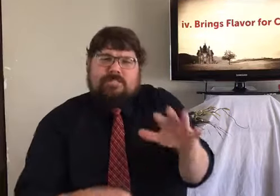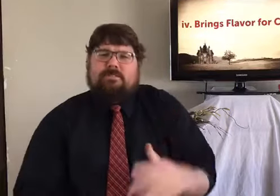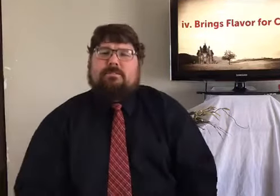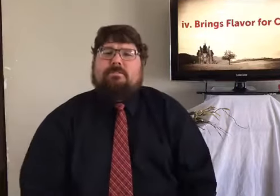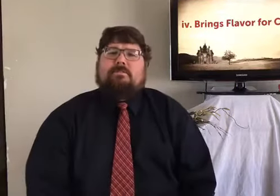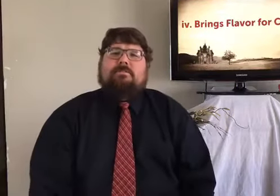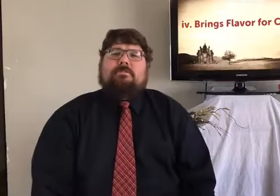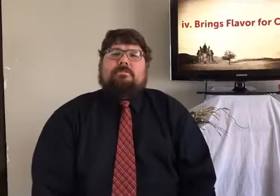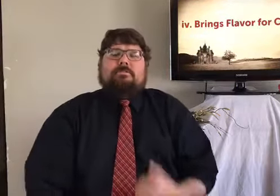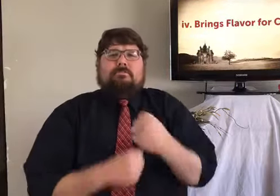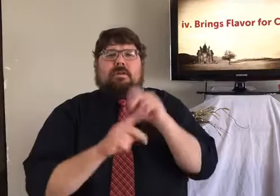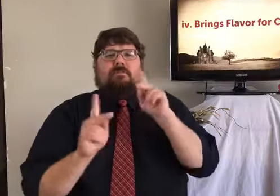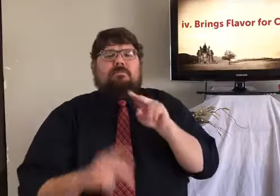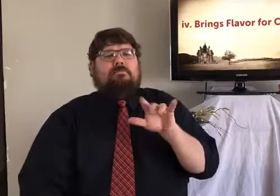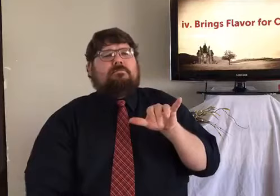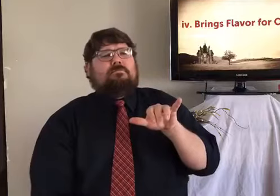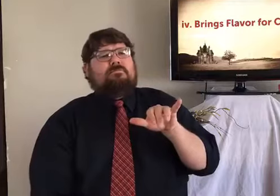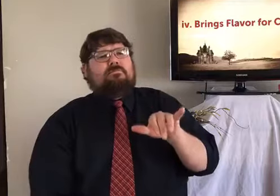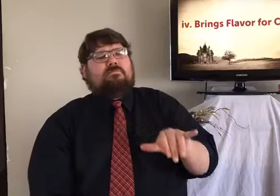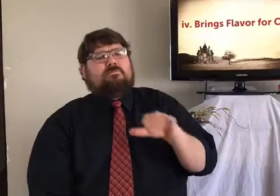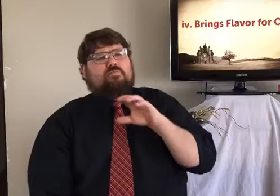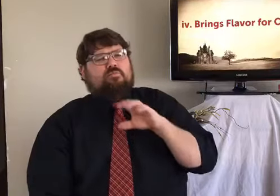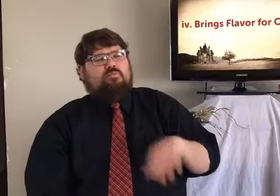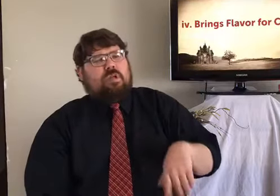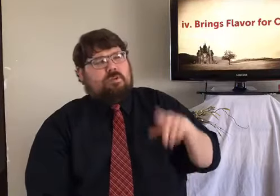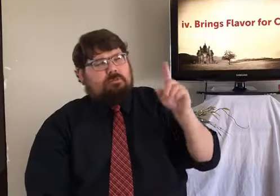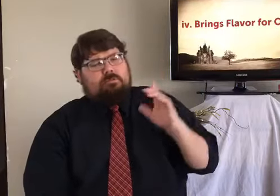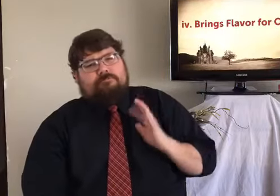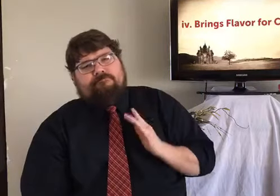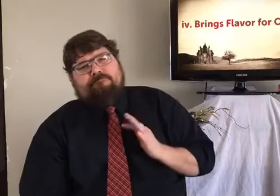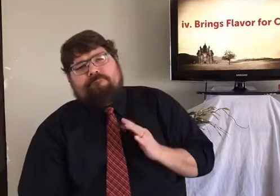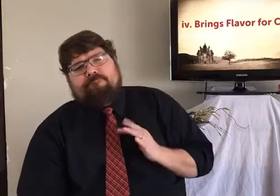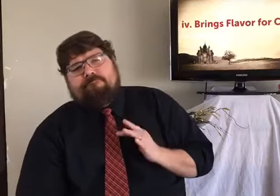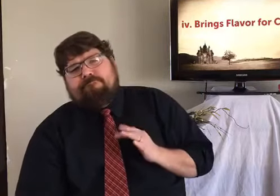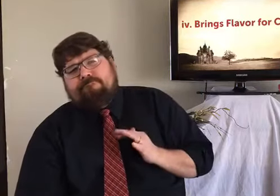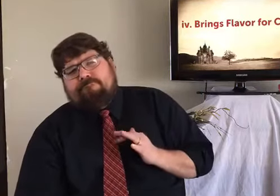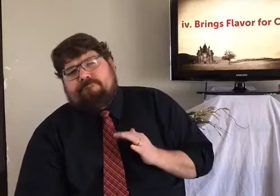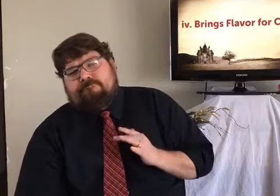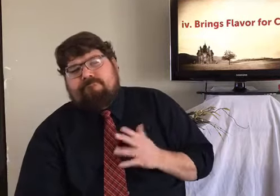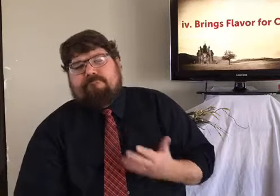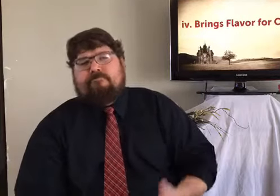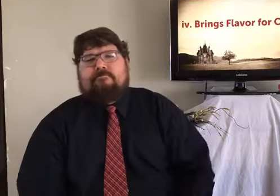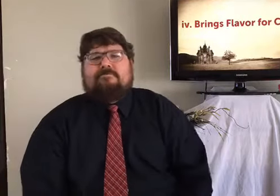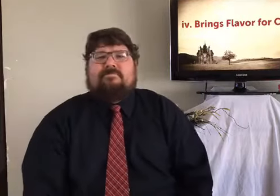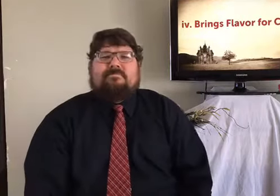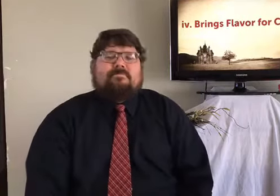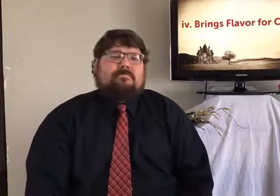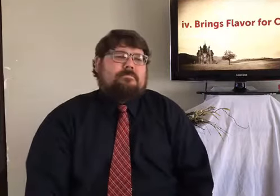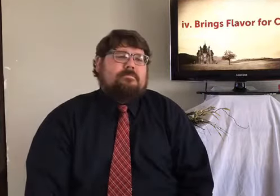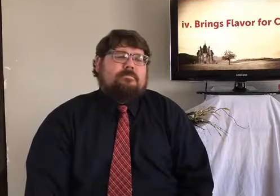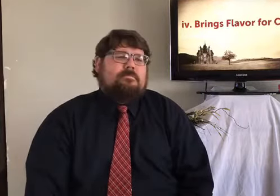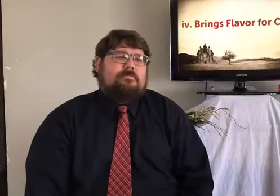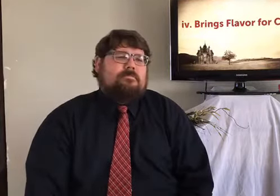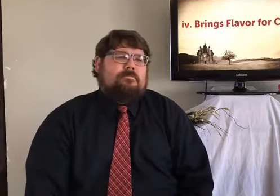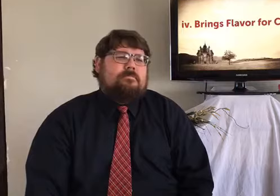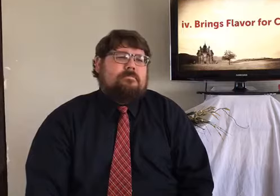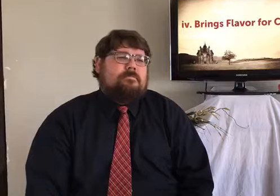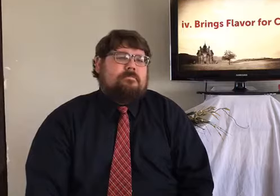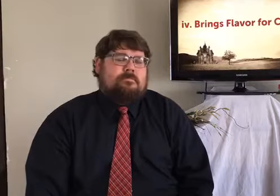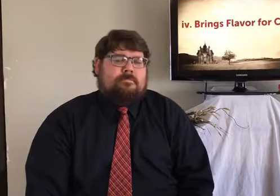Christians should bring flavor to Christ. That's the influence that they have. So that people realize that's